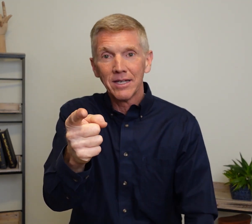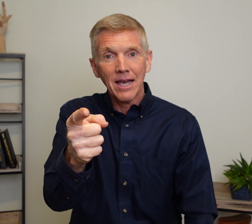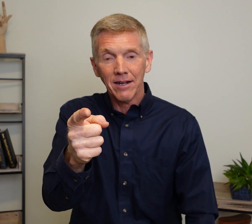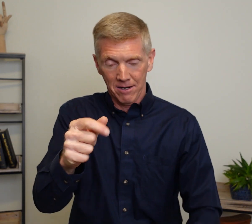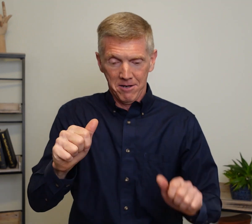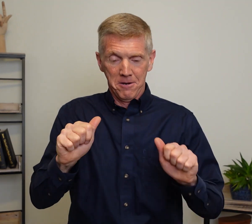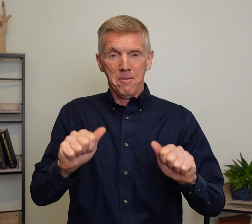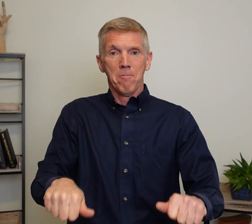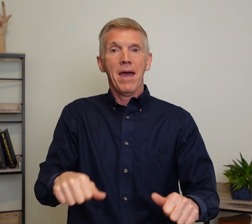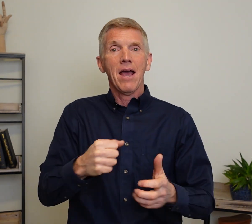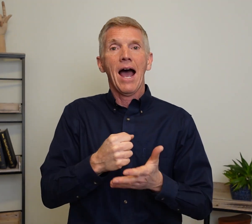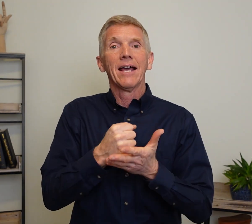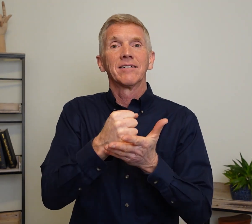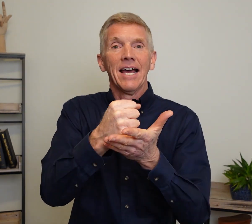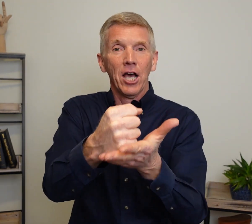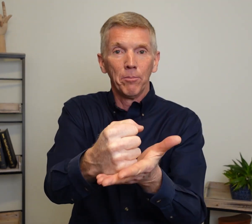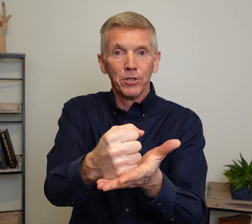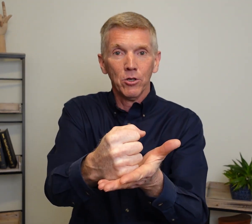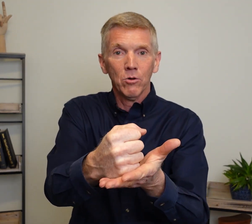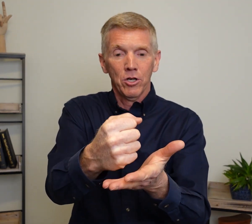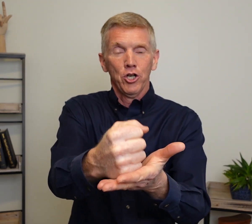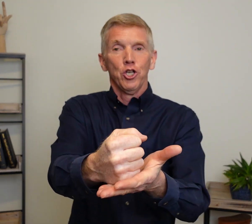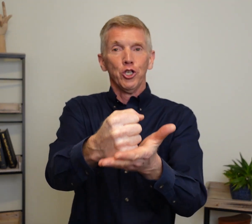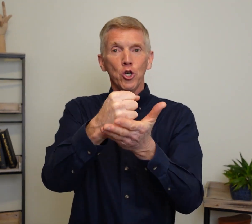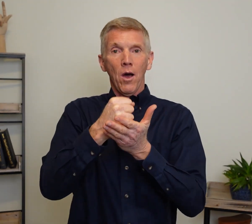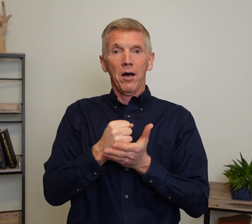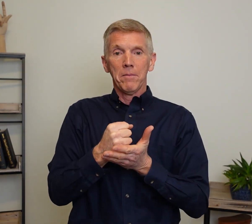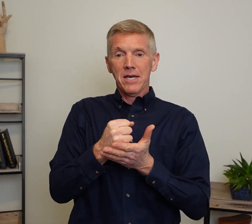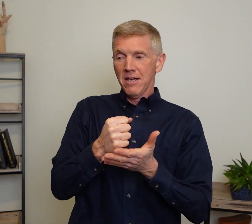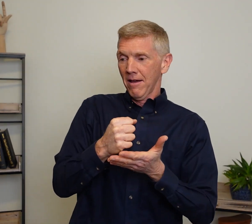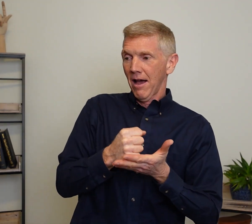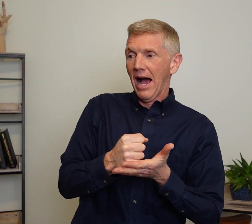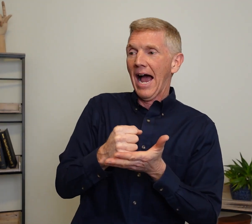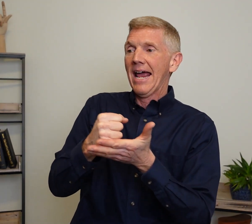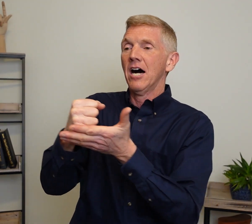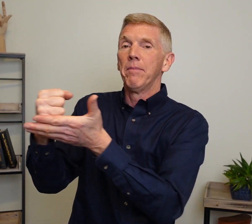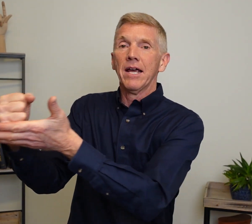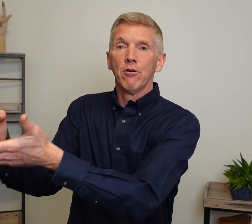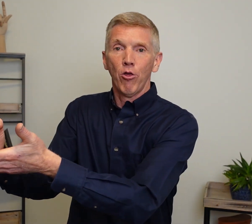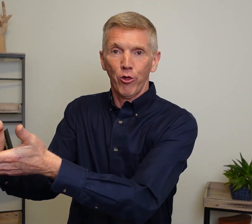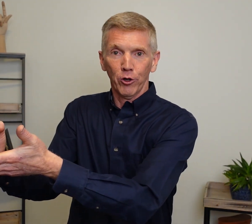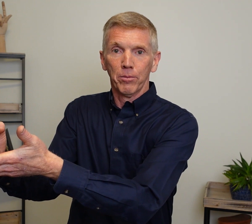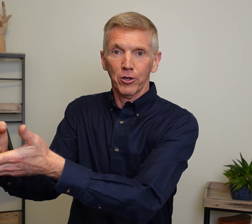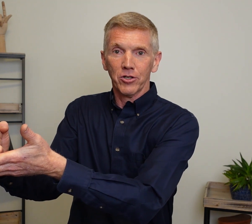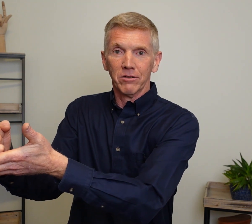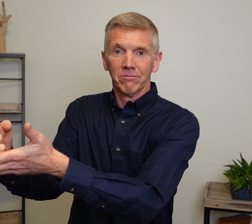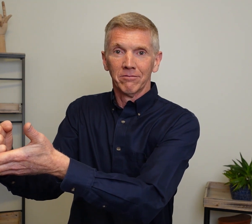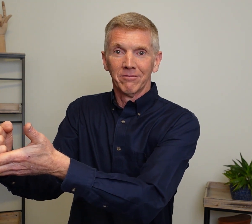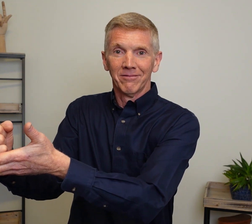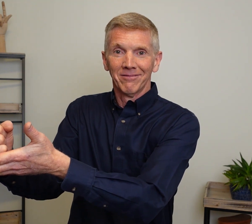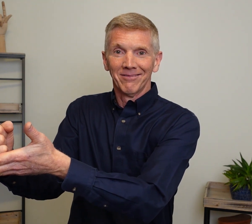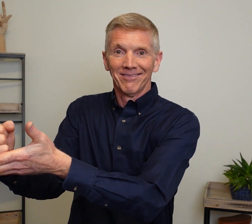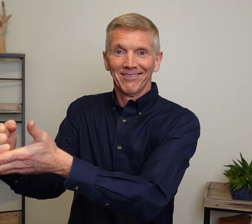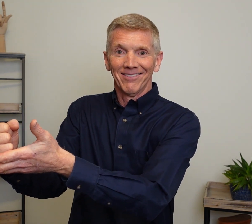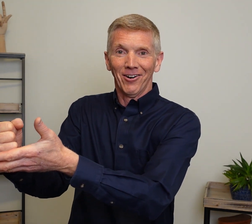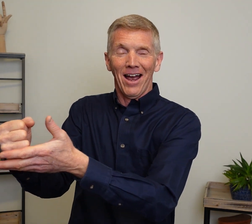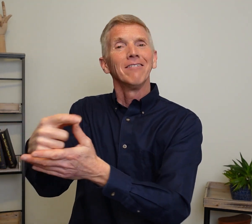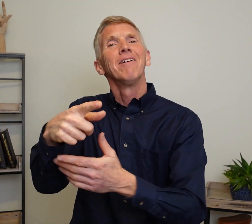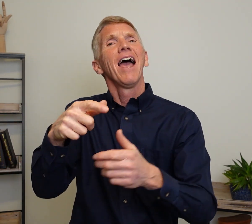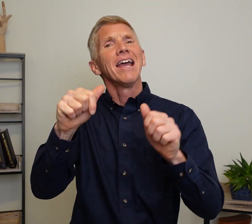the end. May I because I help you. You help me. I help a third person. Alright. Hey,